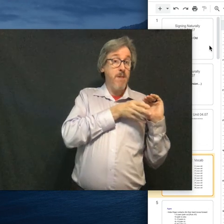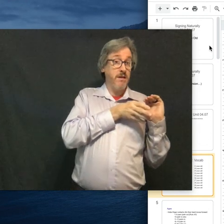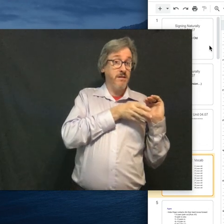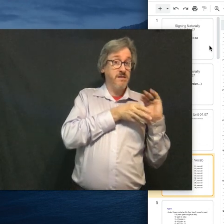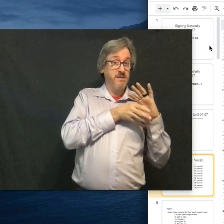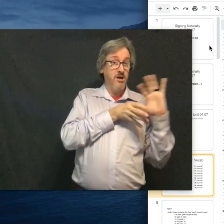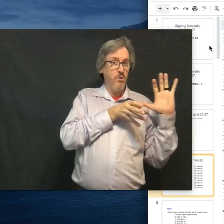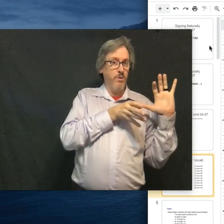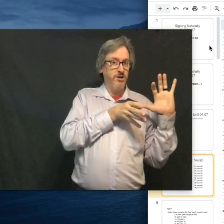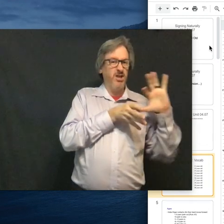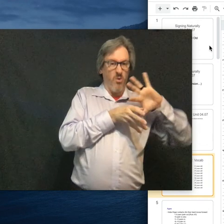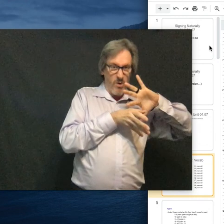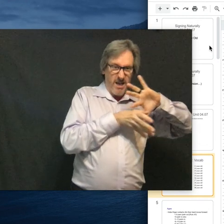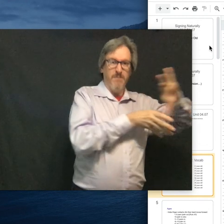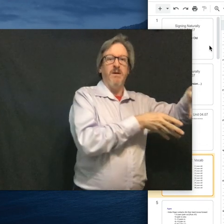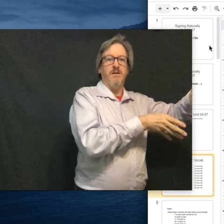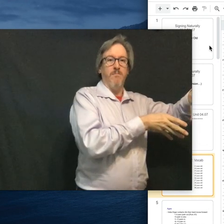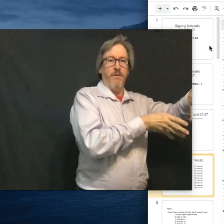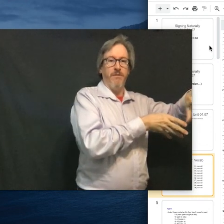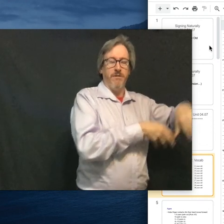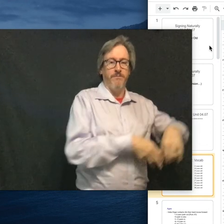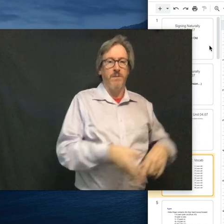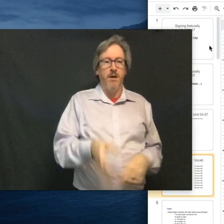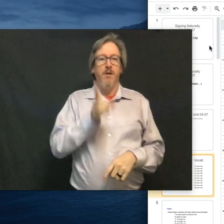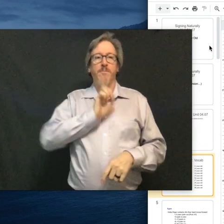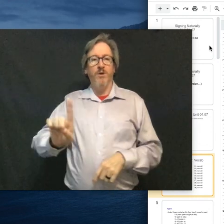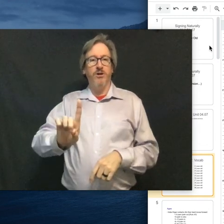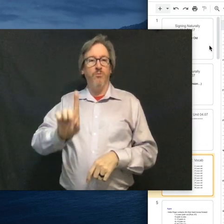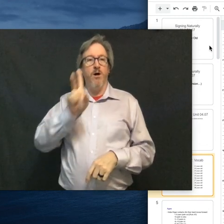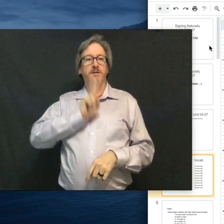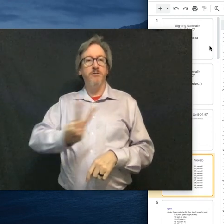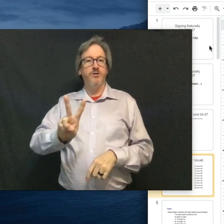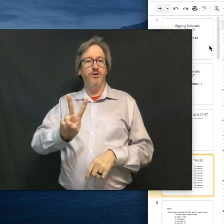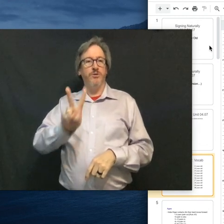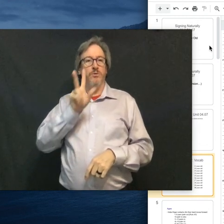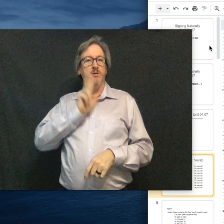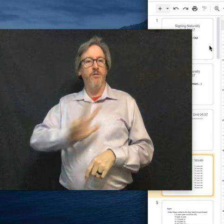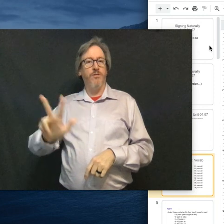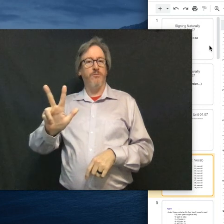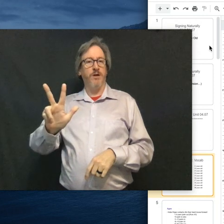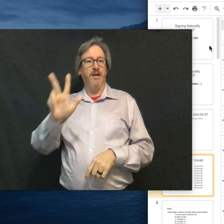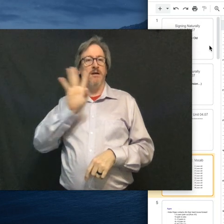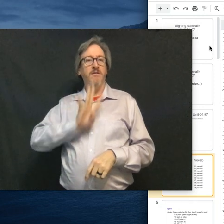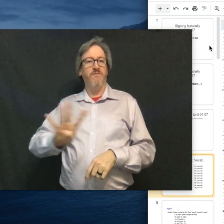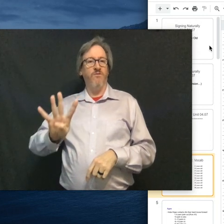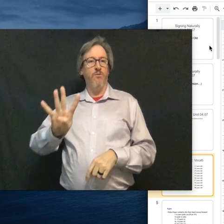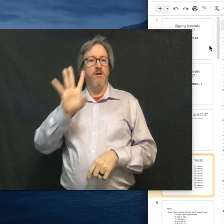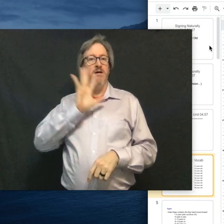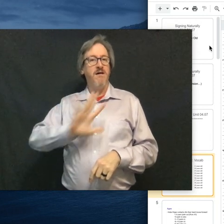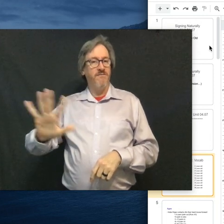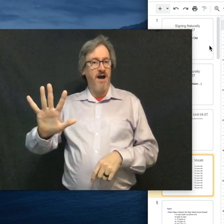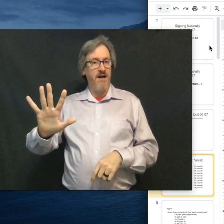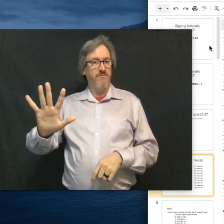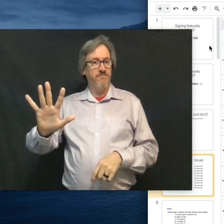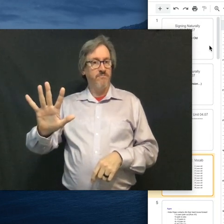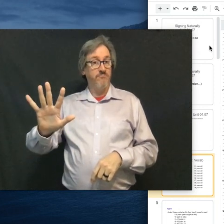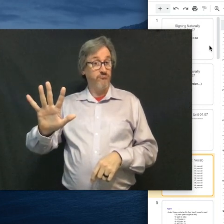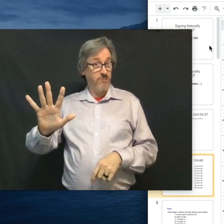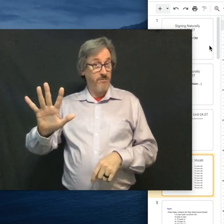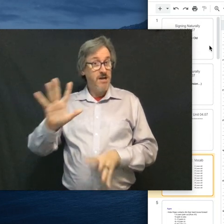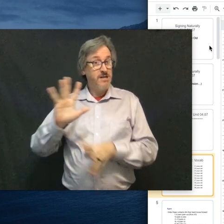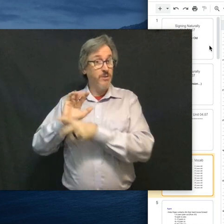for the months which we keep month. But we can do one, two, three, four, five.